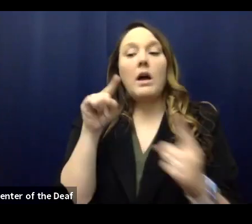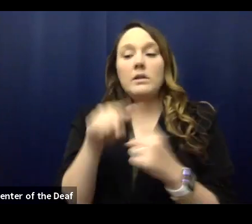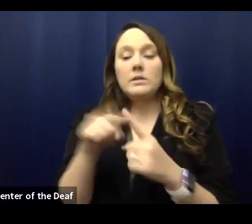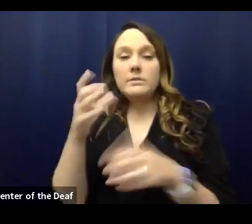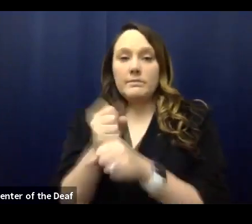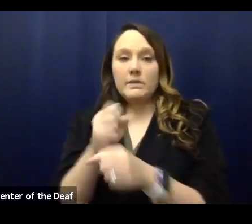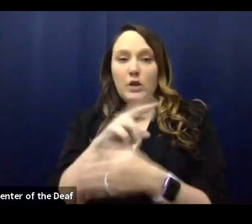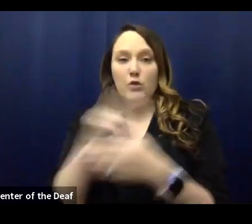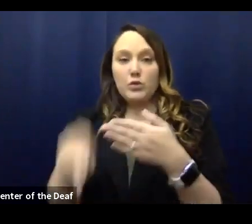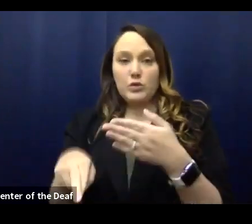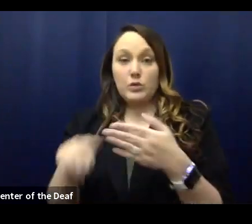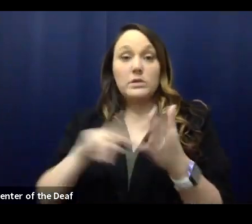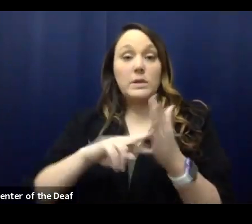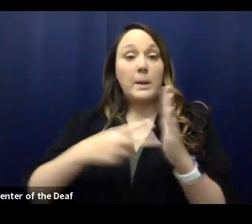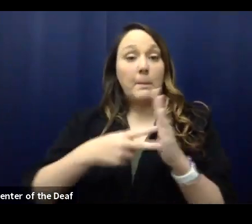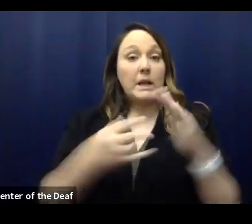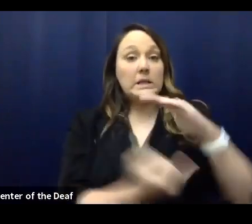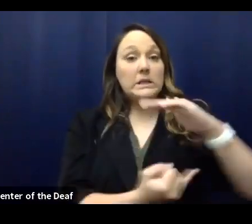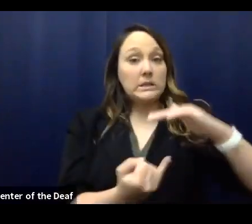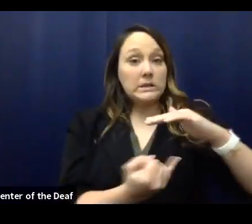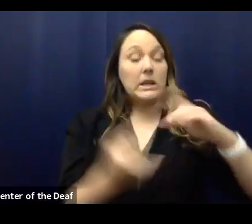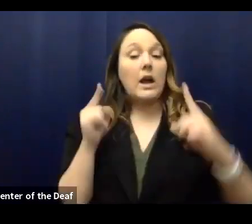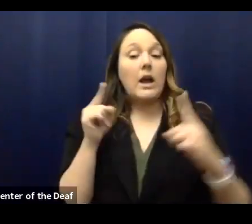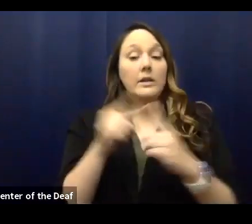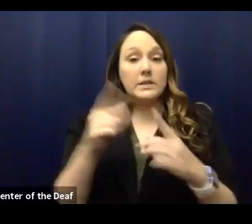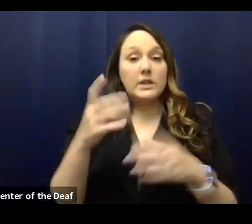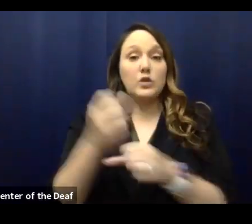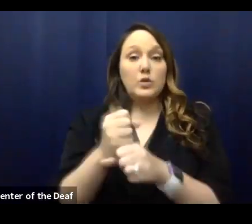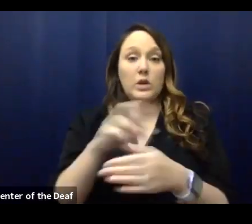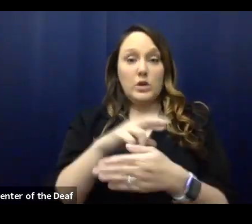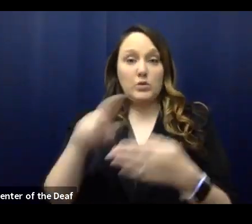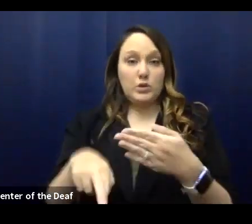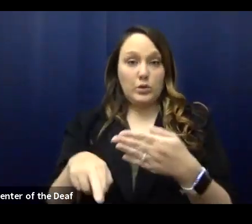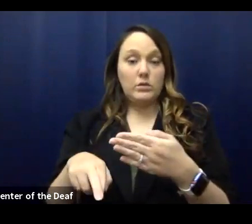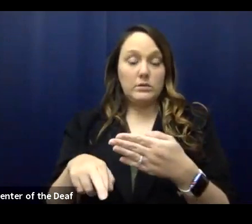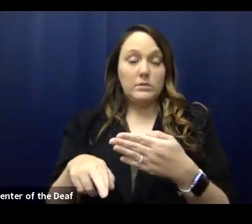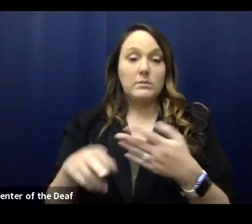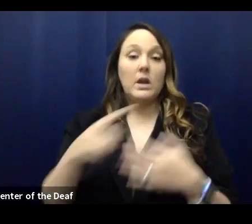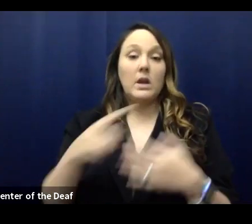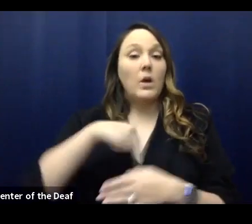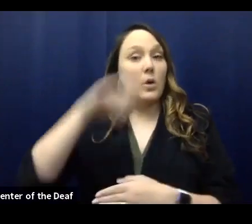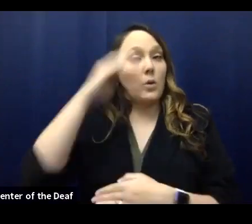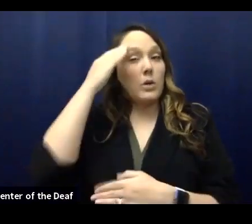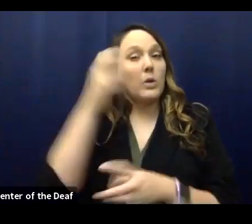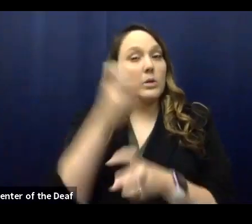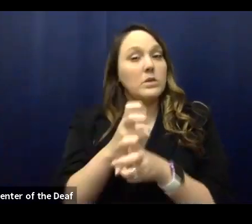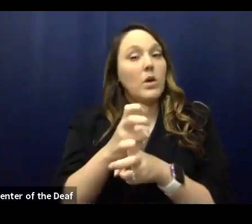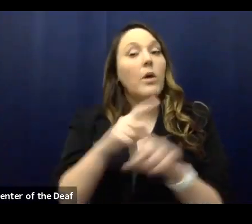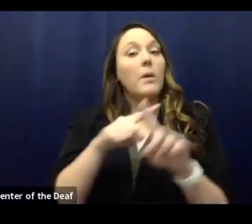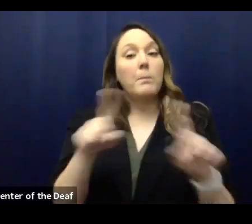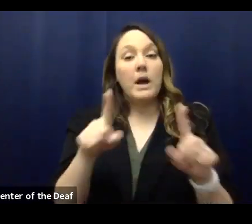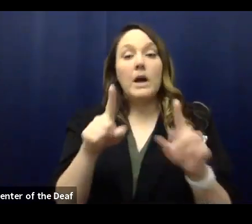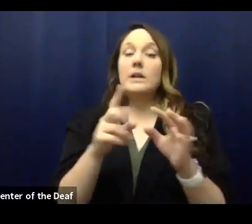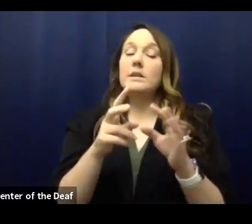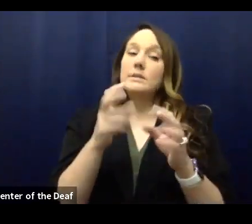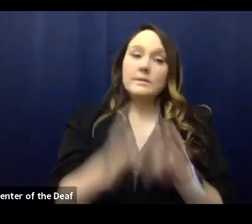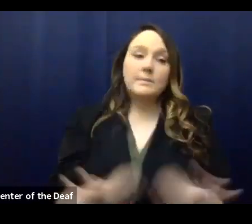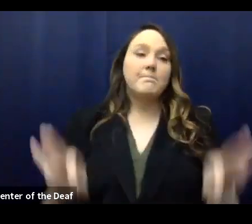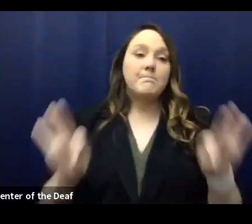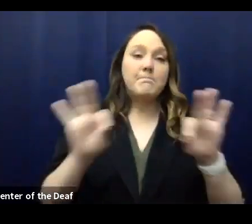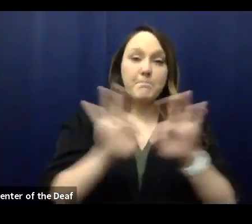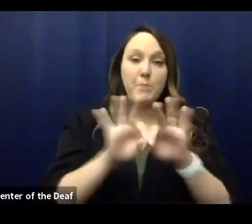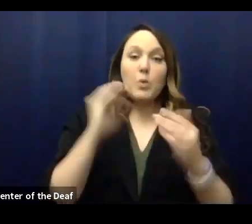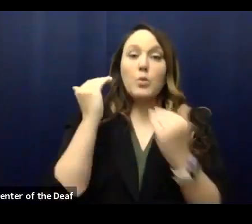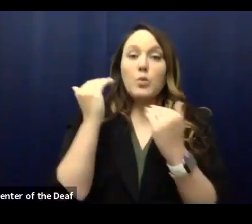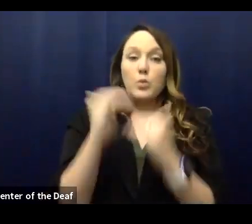means you need to quarantine until you get your result. We know that's difficult, but it is critical in reducing the spread